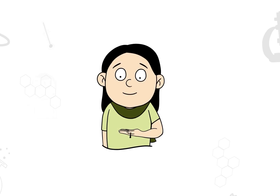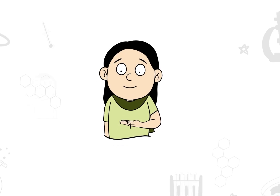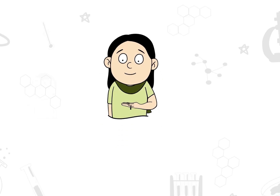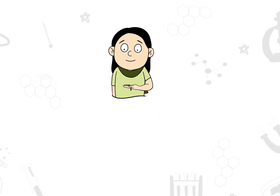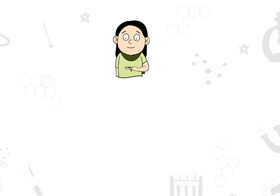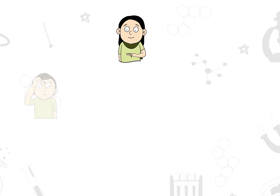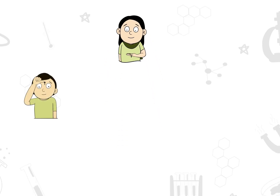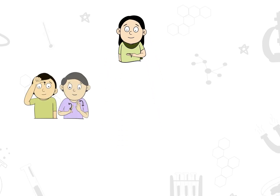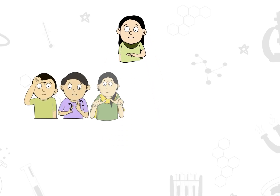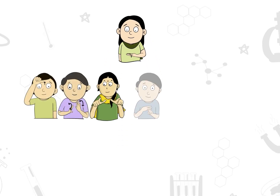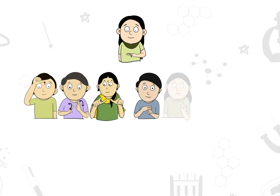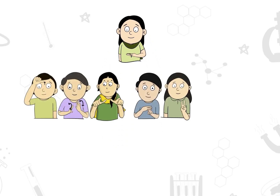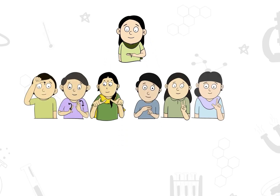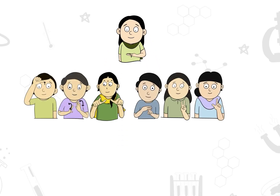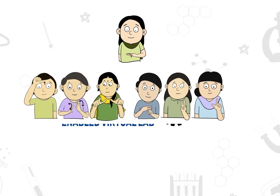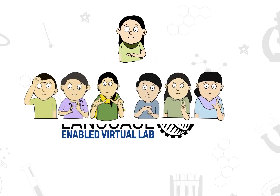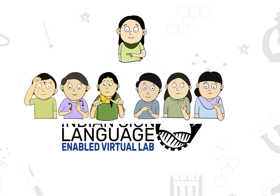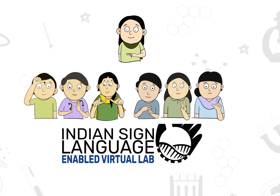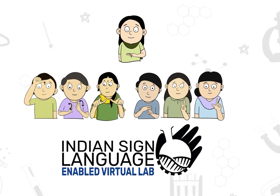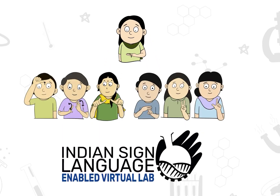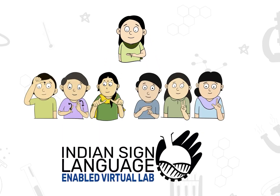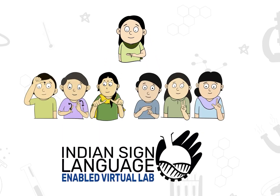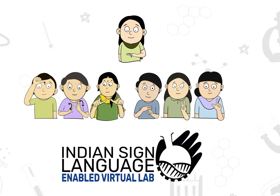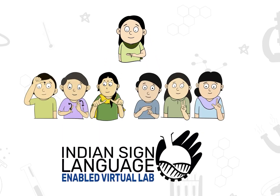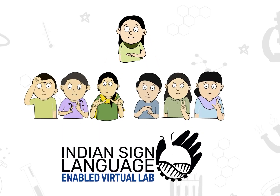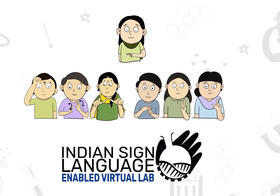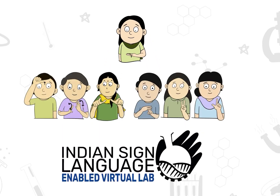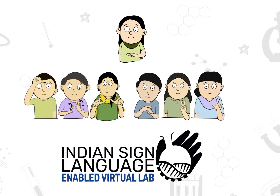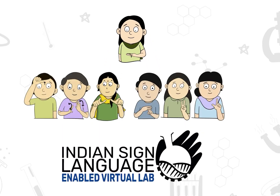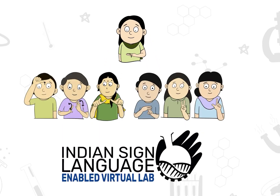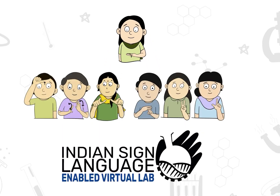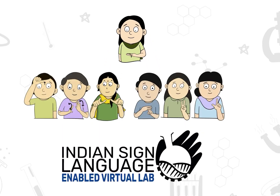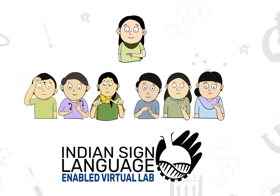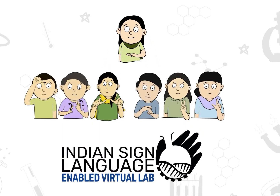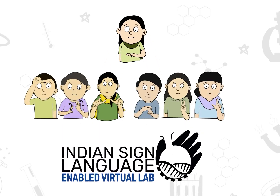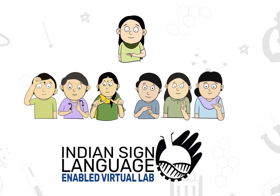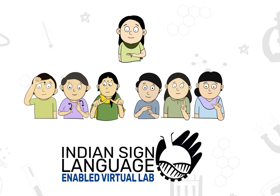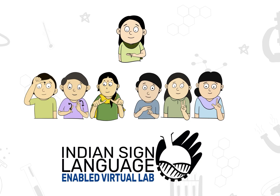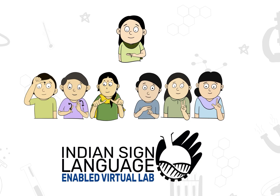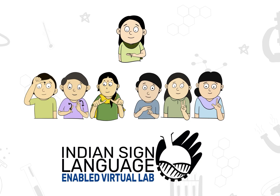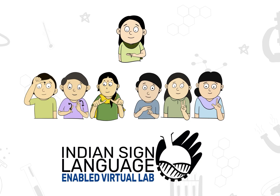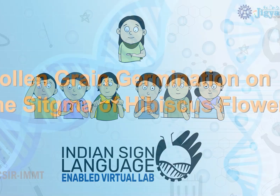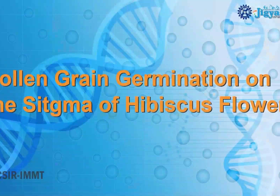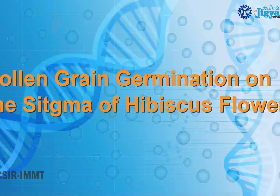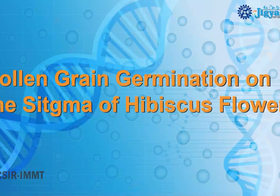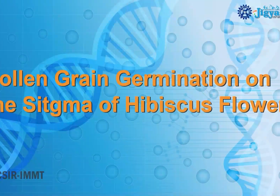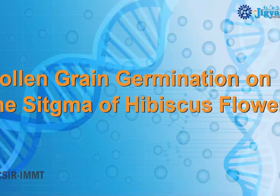Welcome to ISL-enabled virtual lab of CSIR.